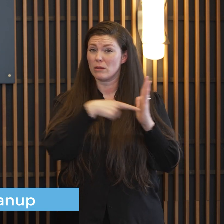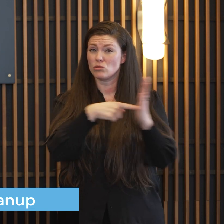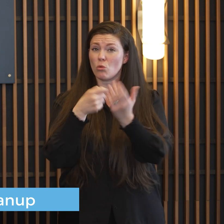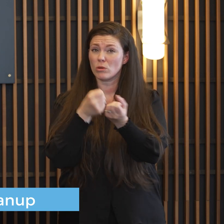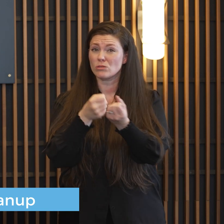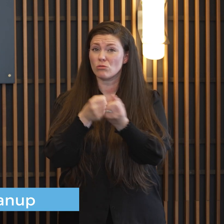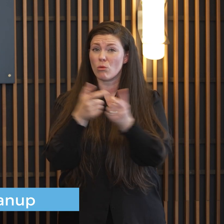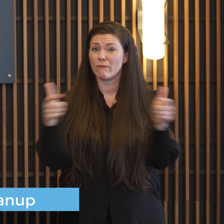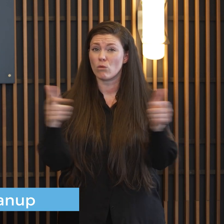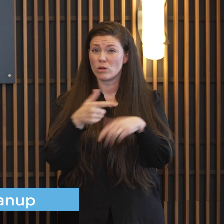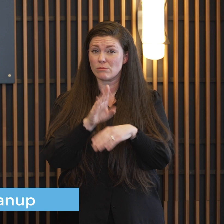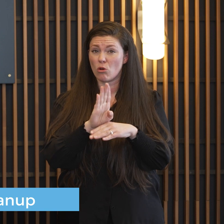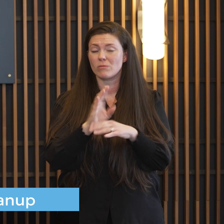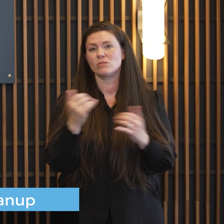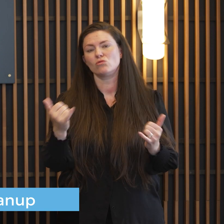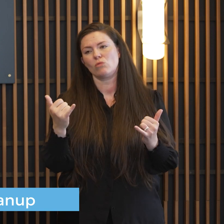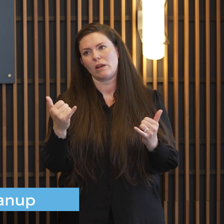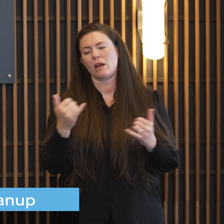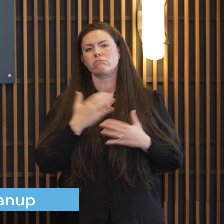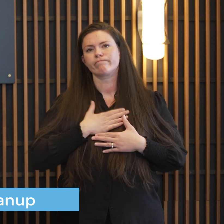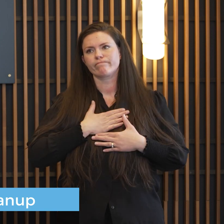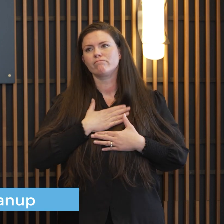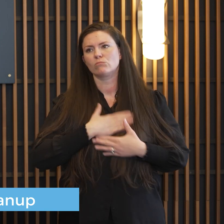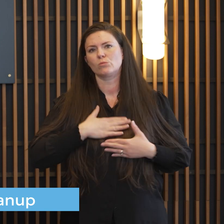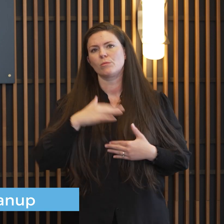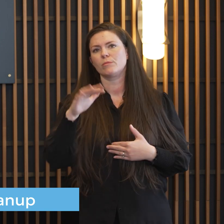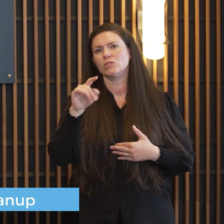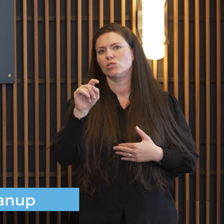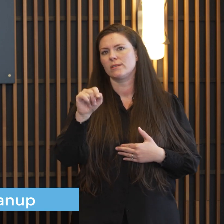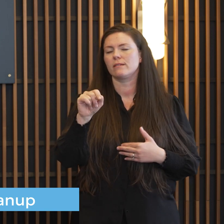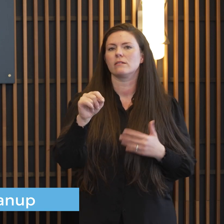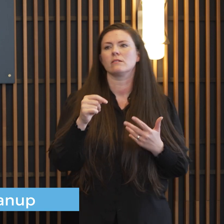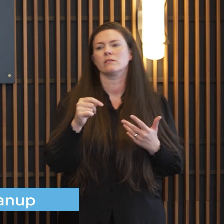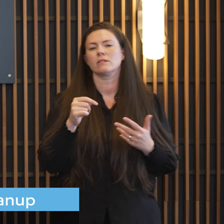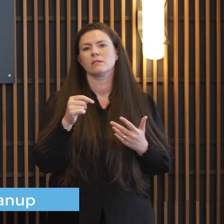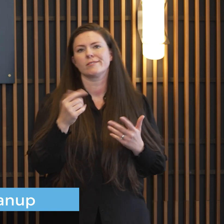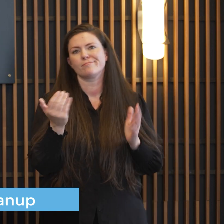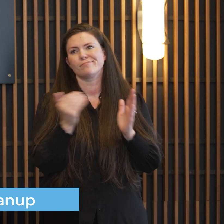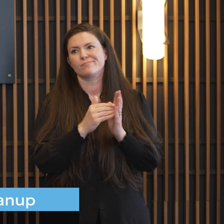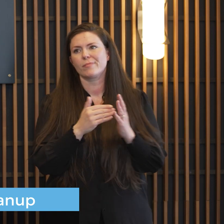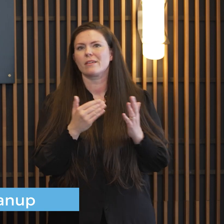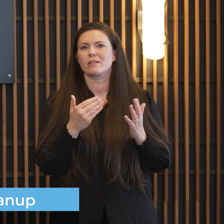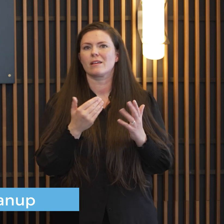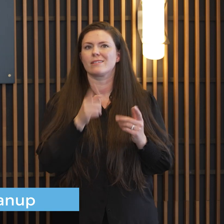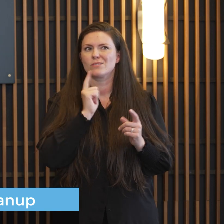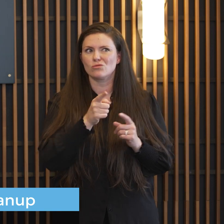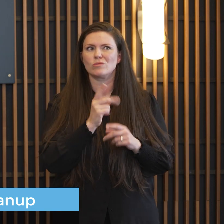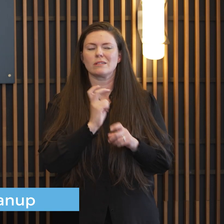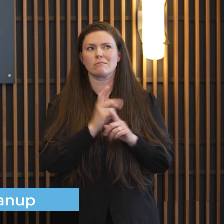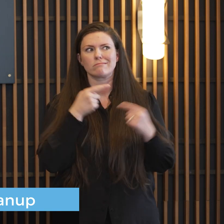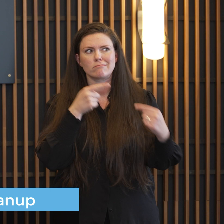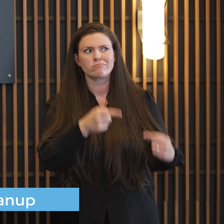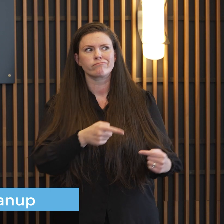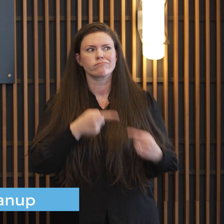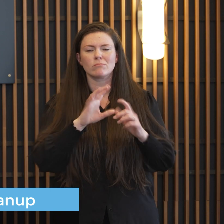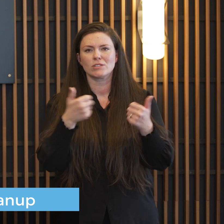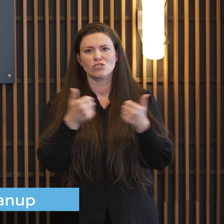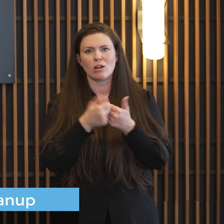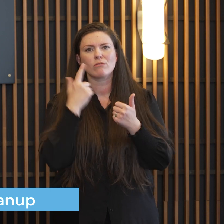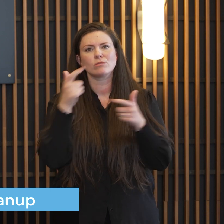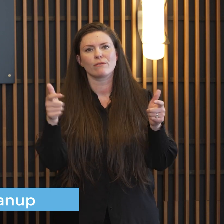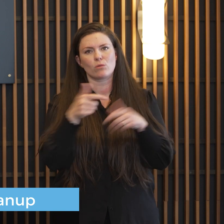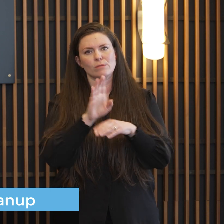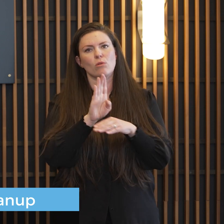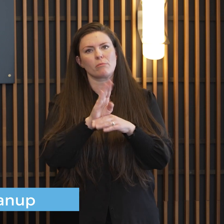community in any way right now please consider doing that because uh it's it's difficult right now and it's challenging as a small